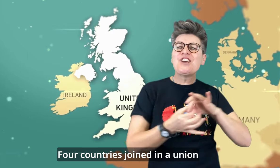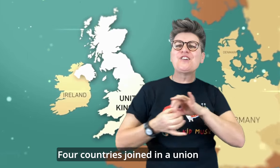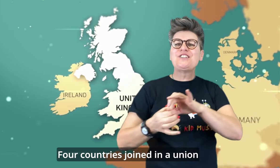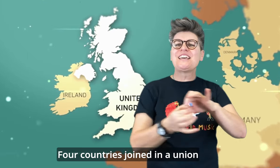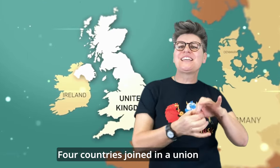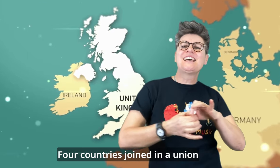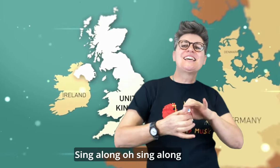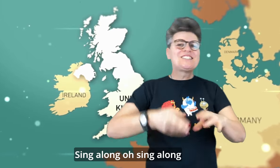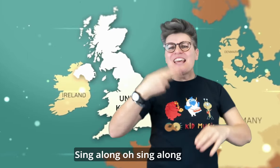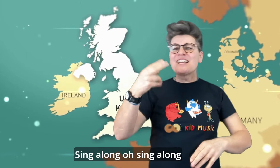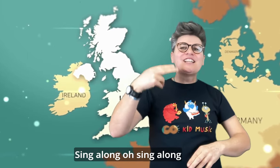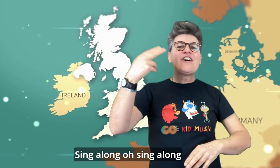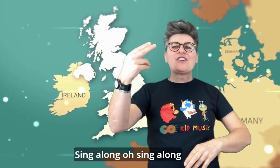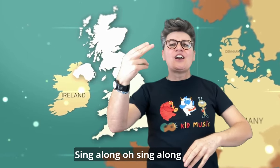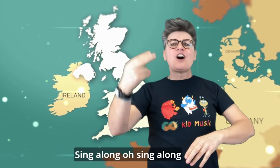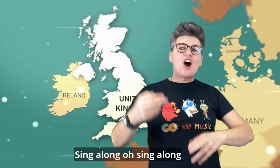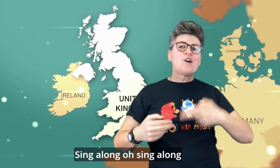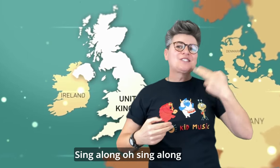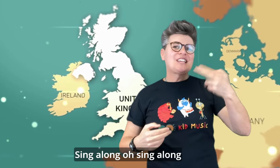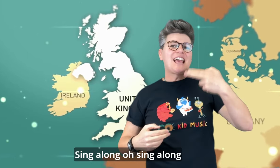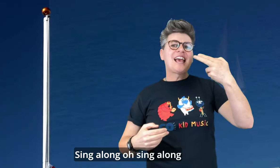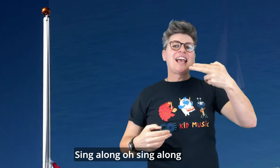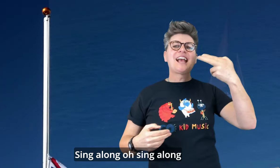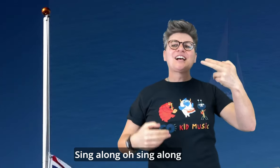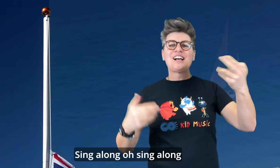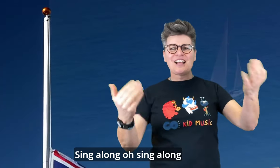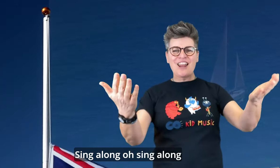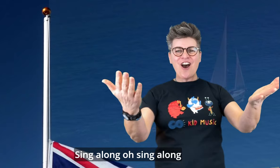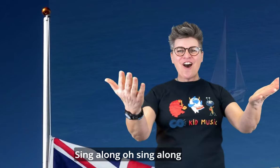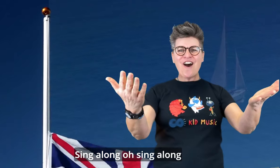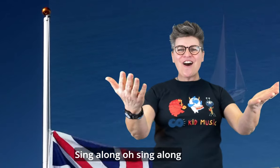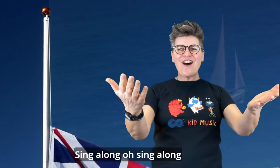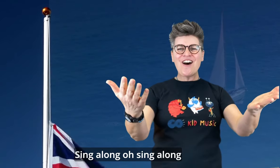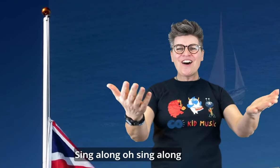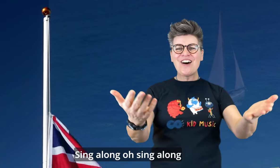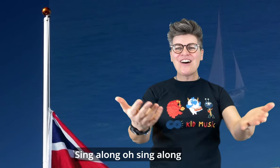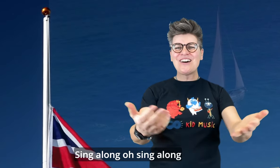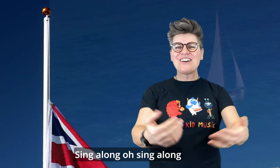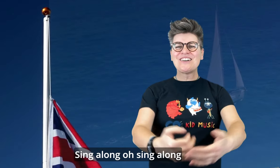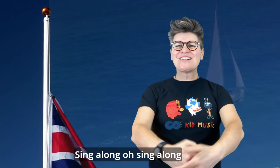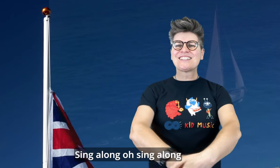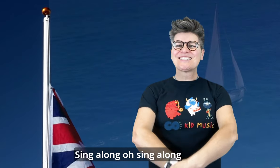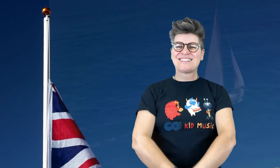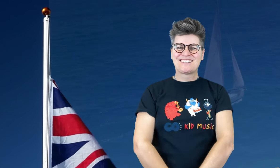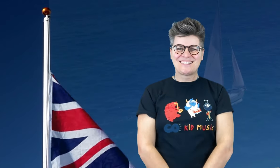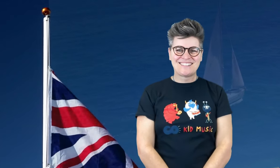union Sing along, oh sing along along, oh sing